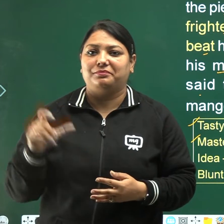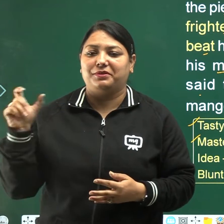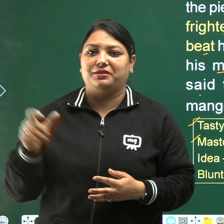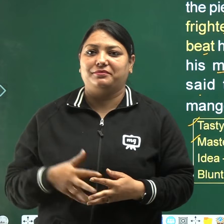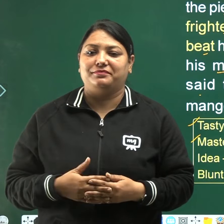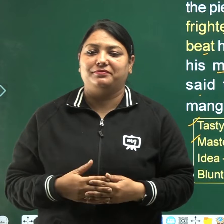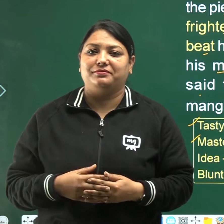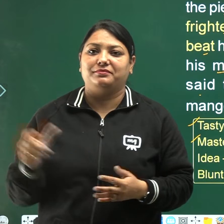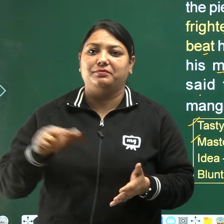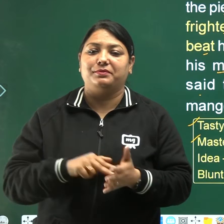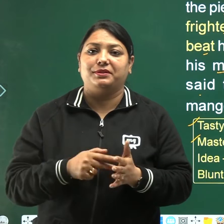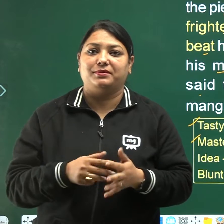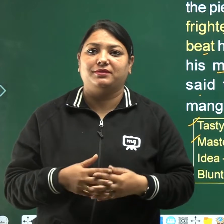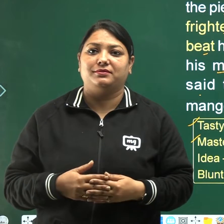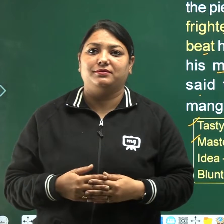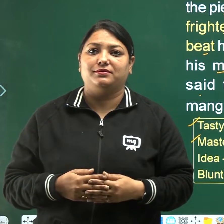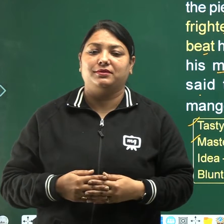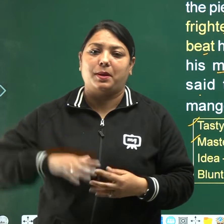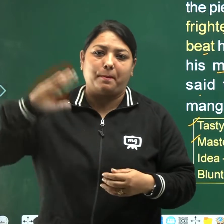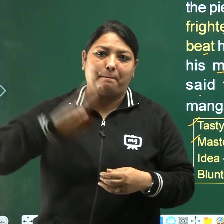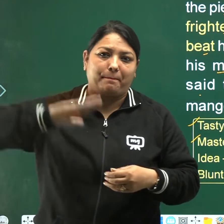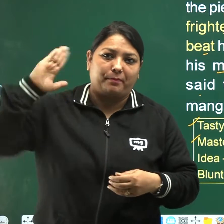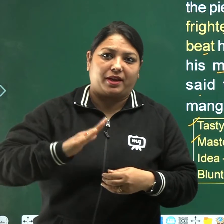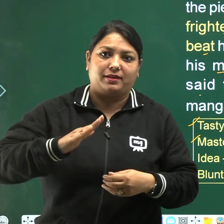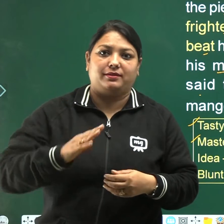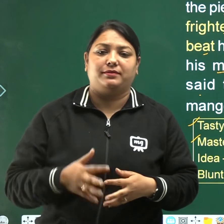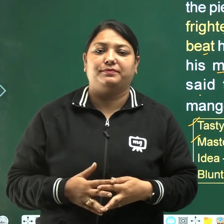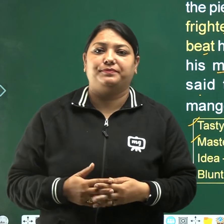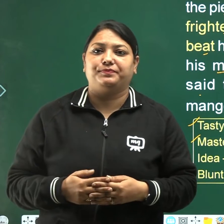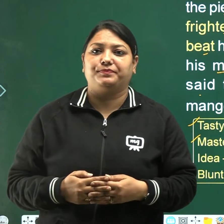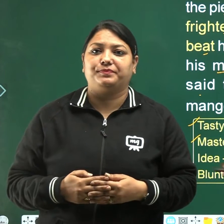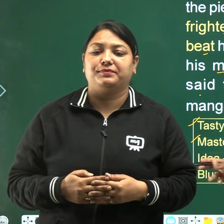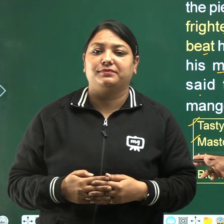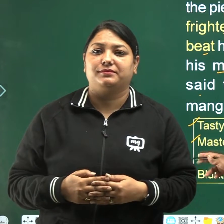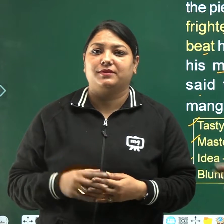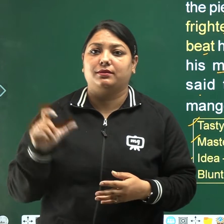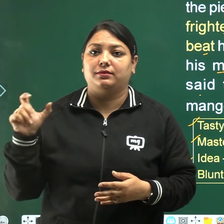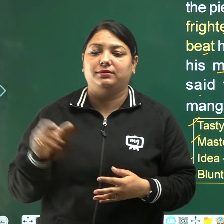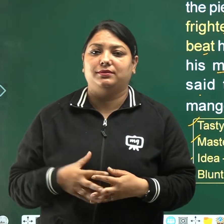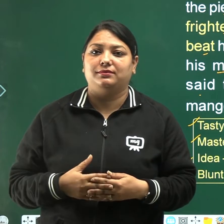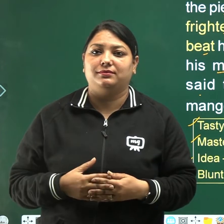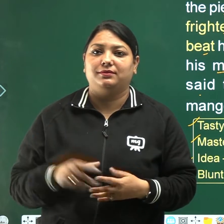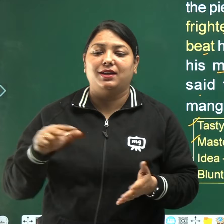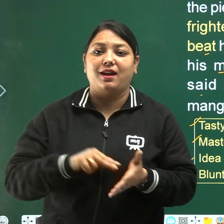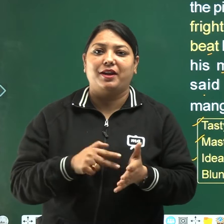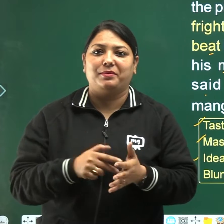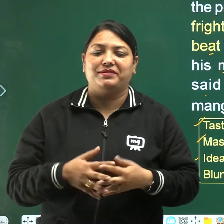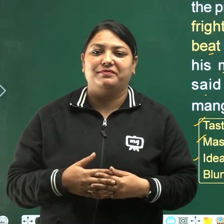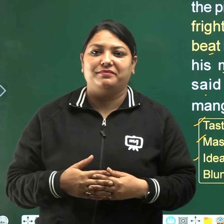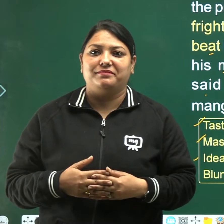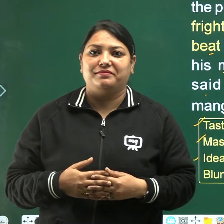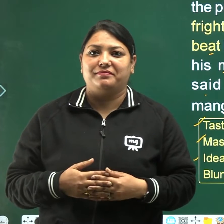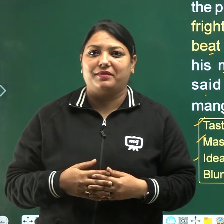beat, bit means pitna, idea, idea means